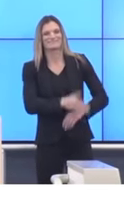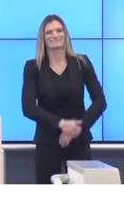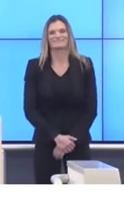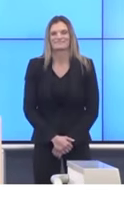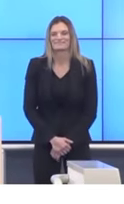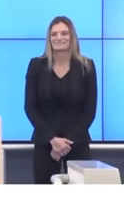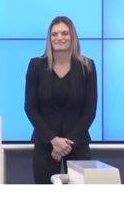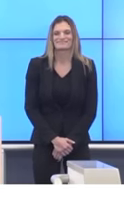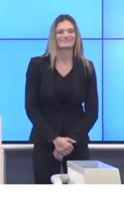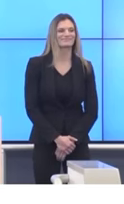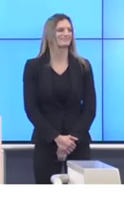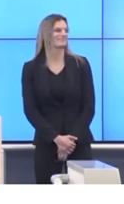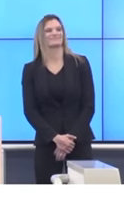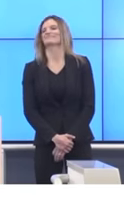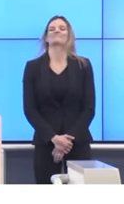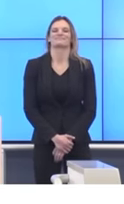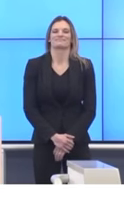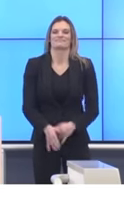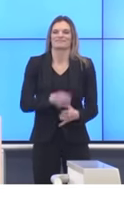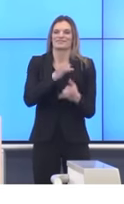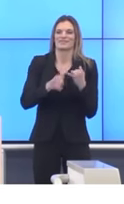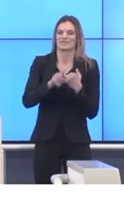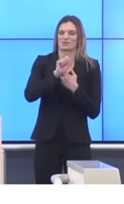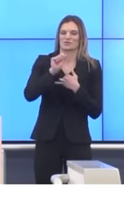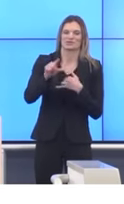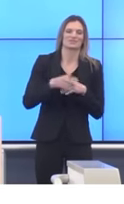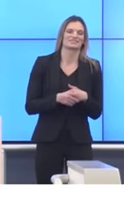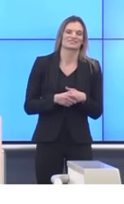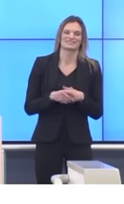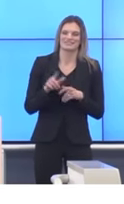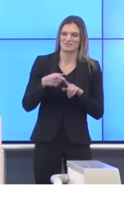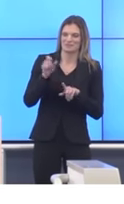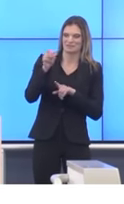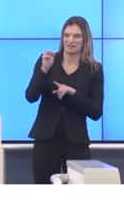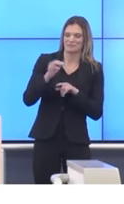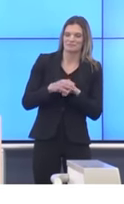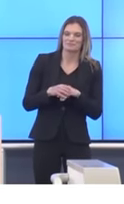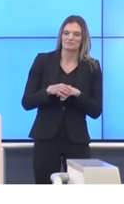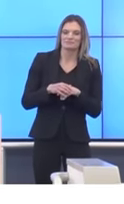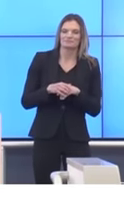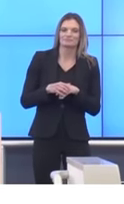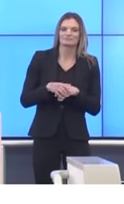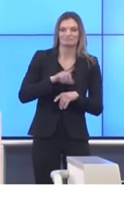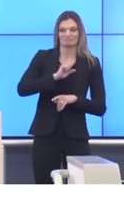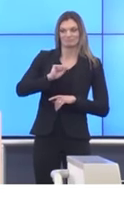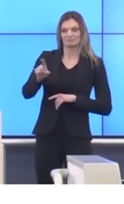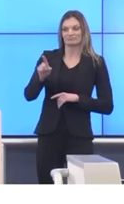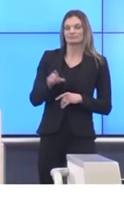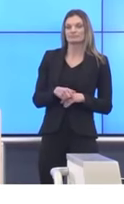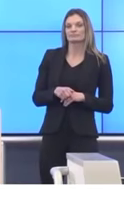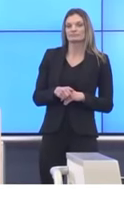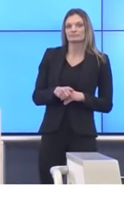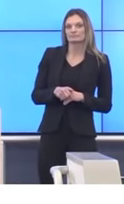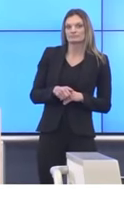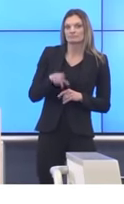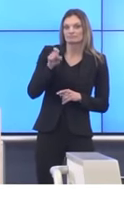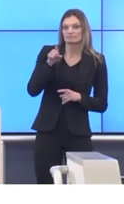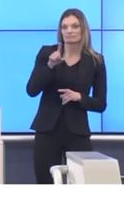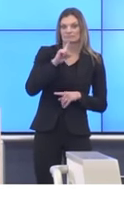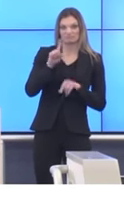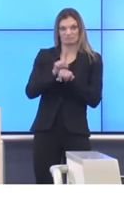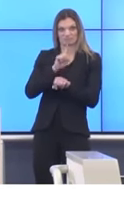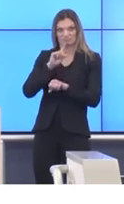Okay. And the last question will come from Tim Skubik. Governor, is it fair to say that the enforcement of these orders,